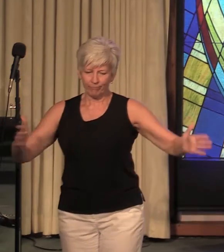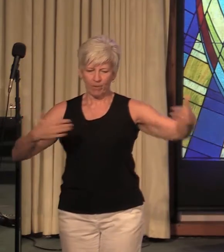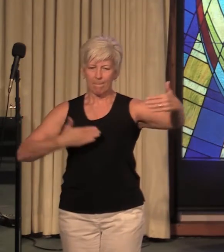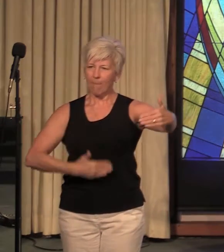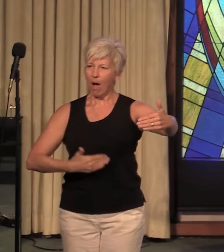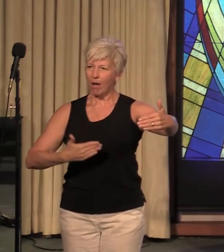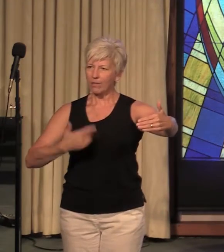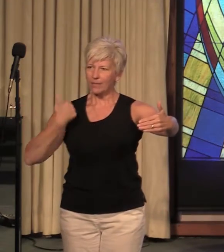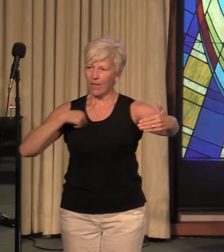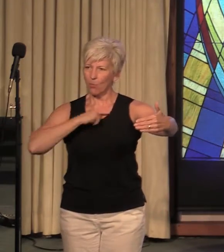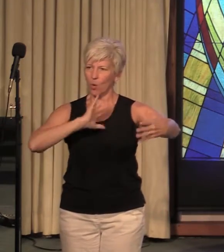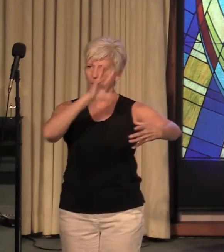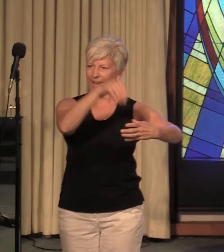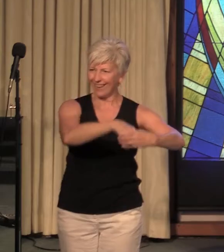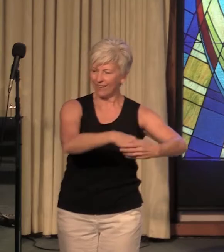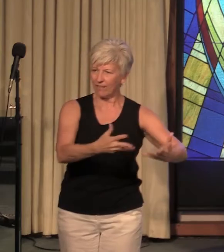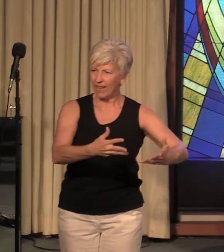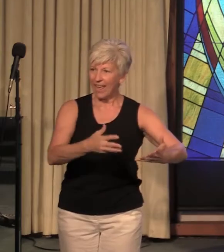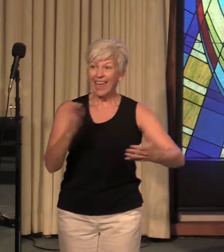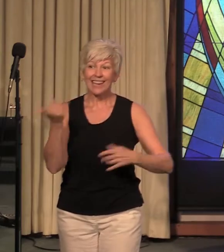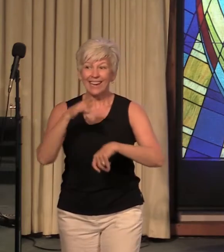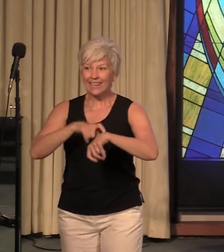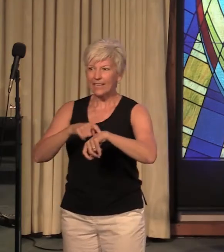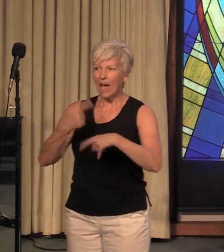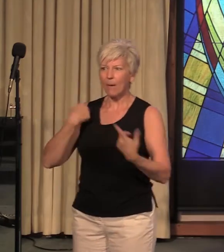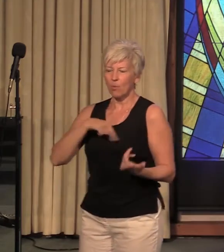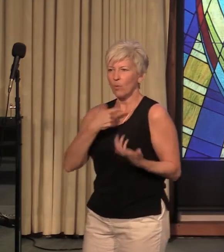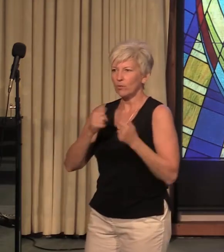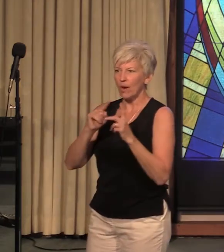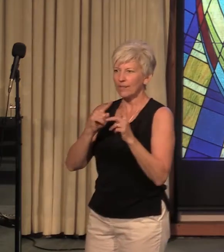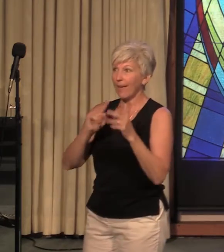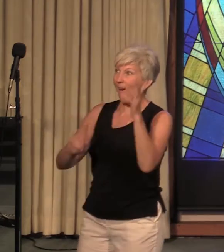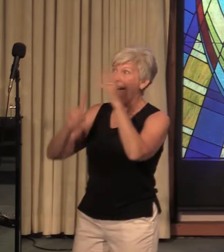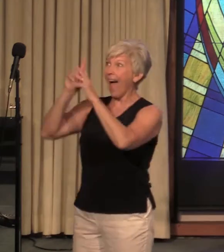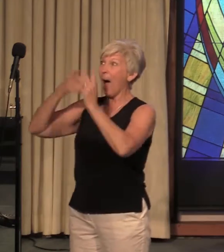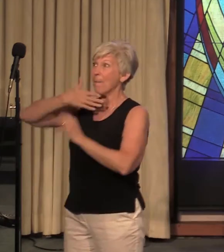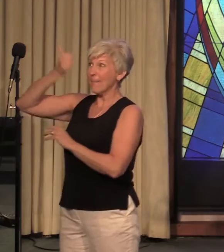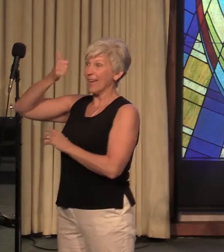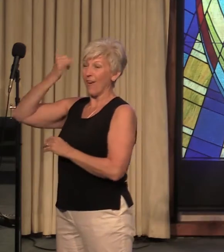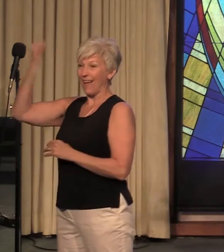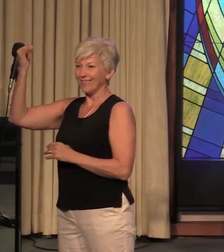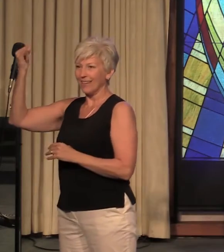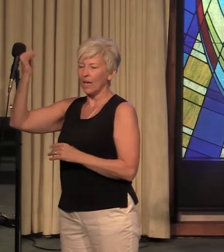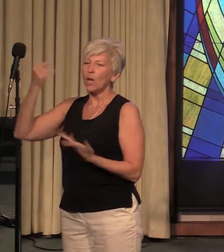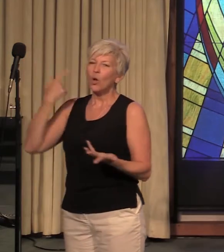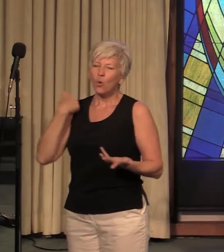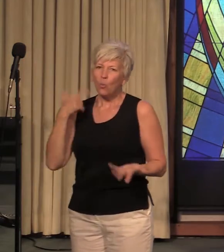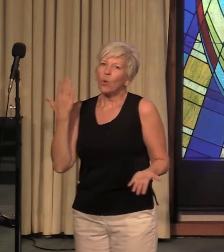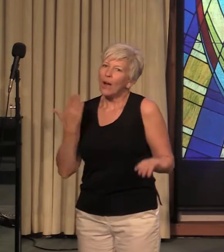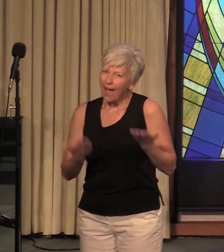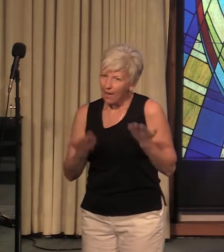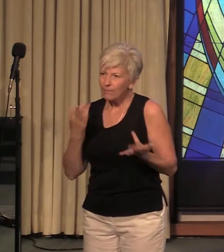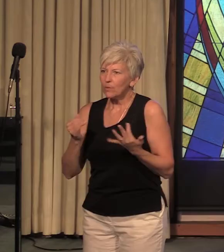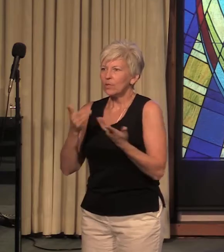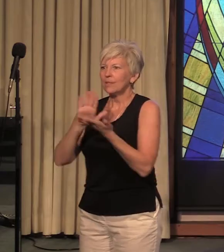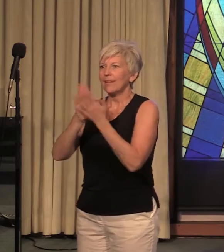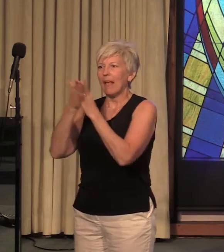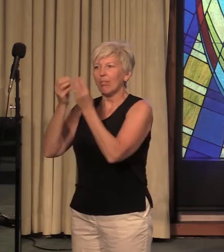we try to say, you know what, I've got a better idea. We are apt to get lost in the desert.